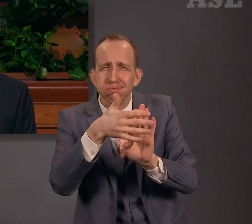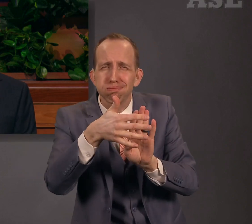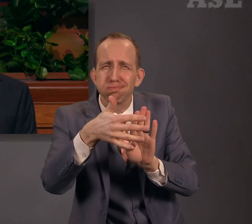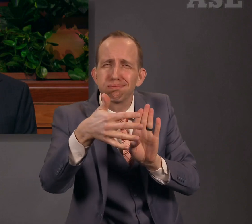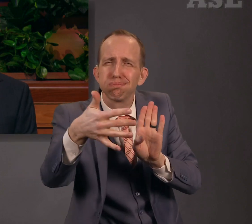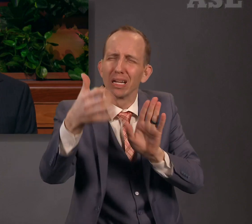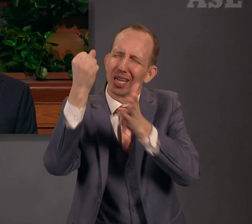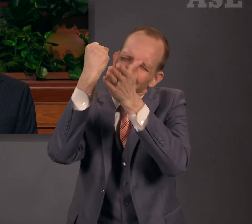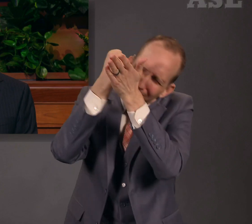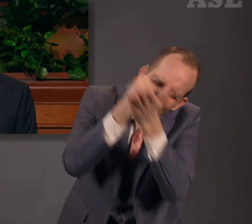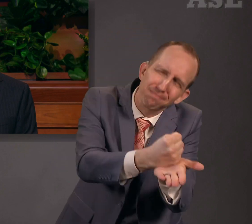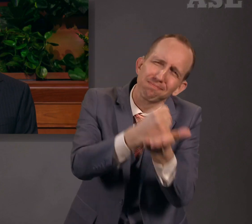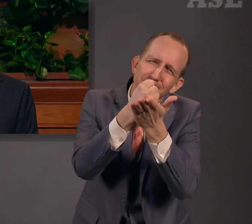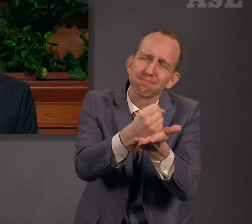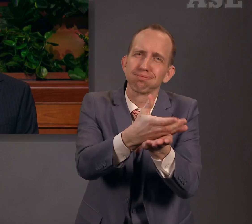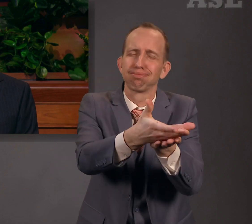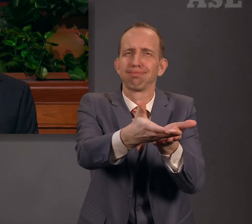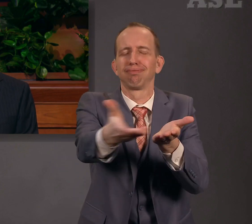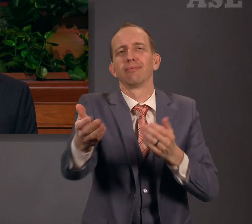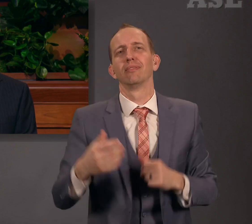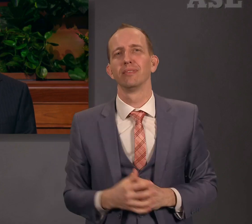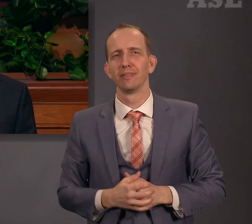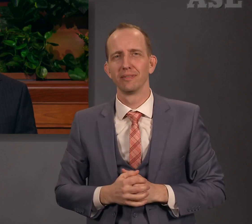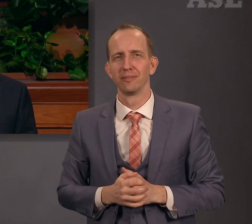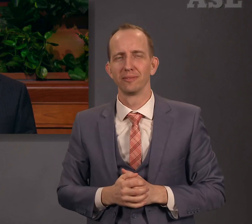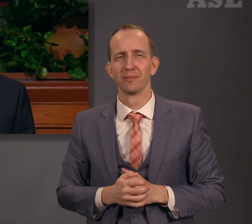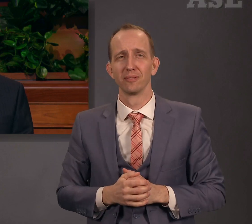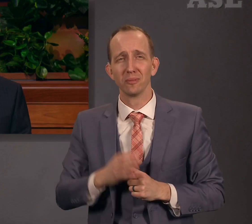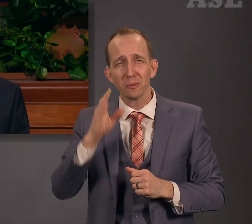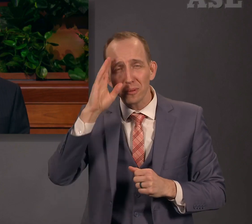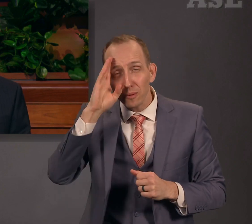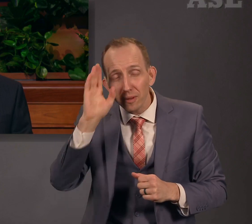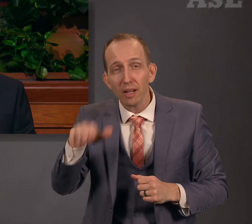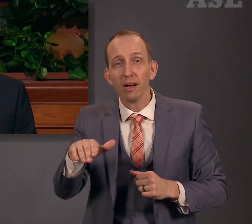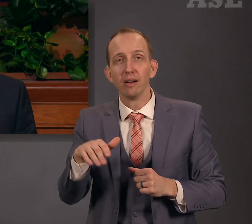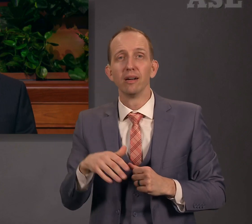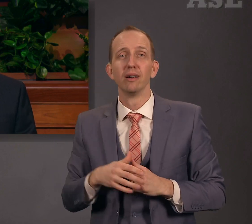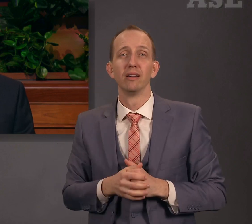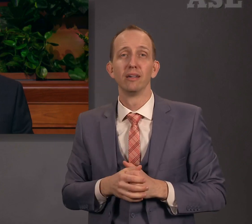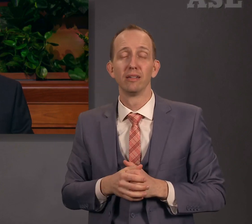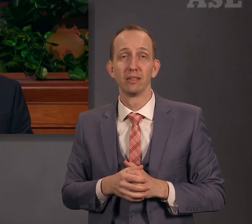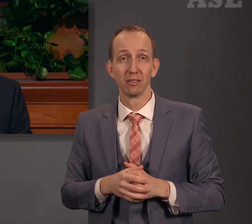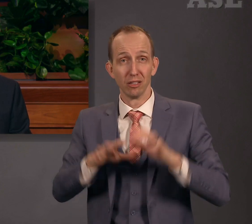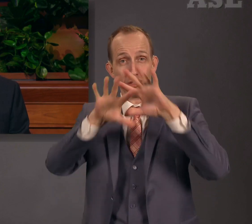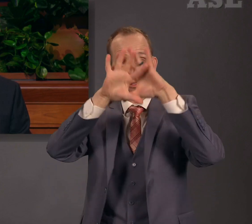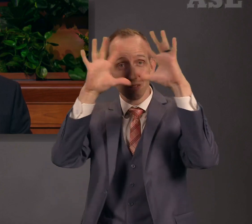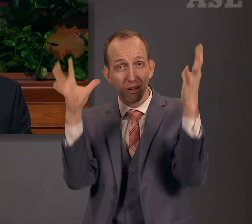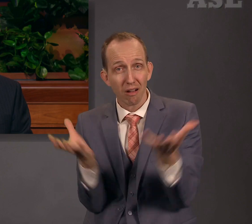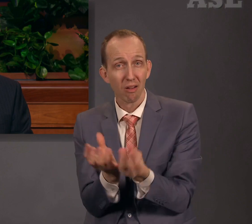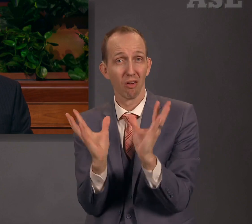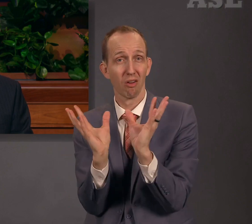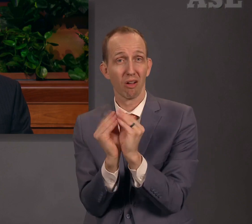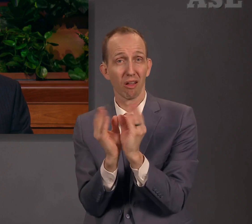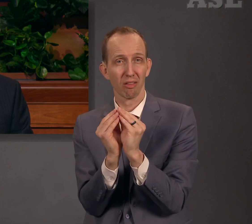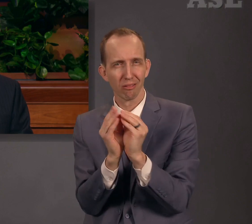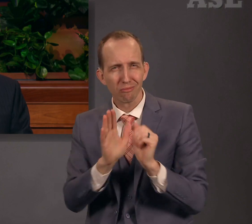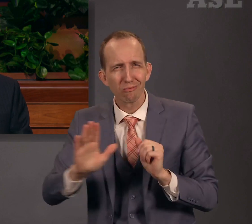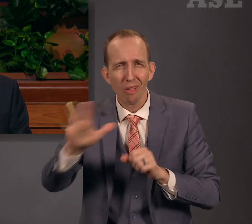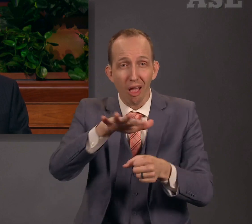earth. Some Church members accept as true the doctrine, principles, and testimonies